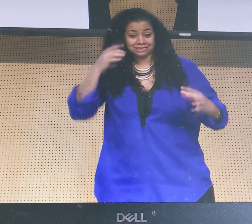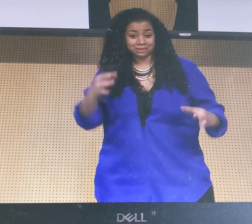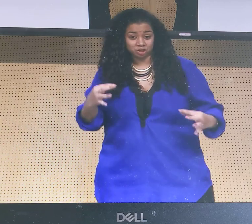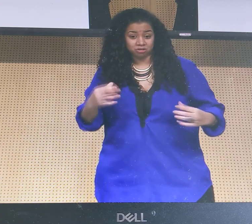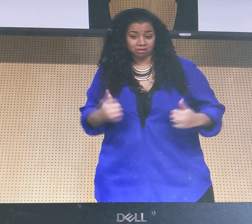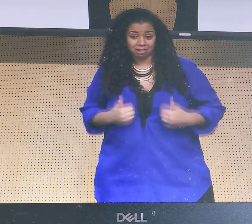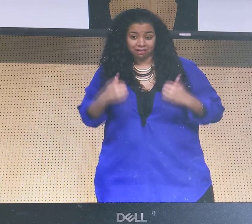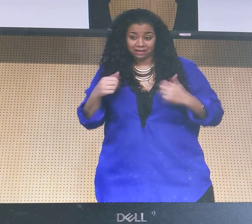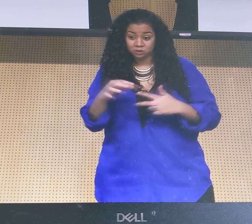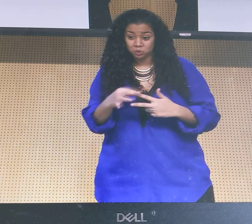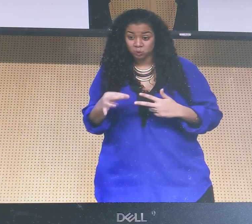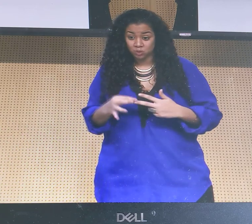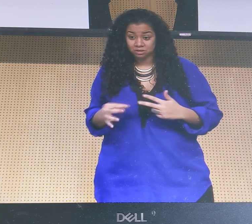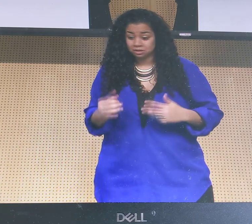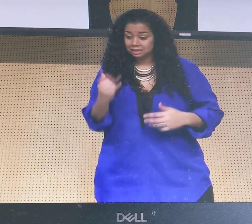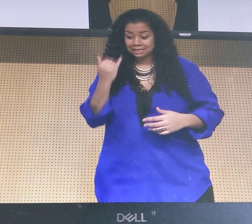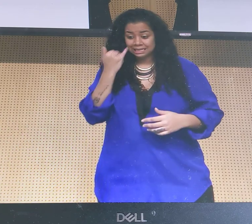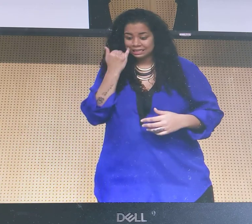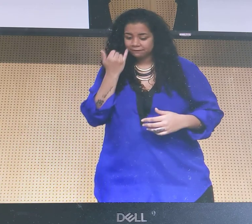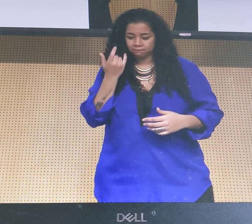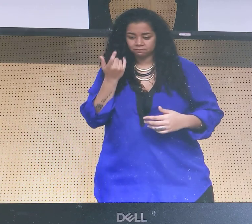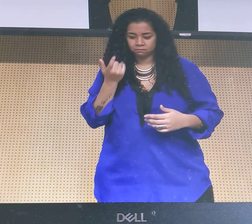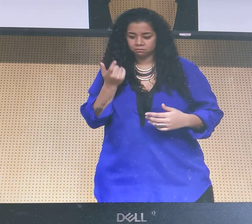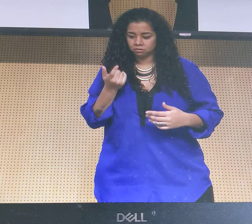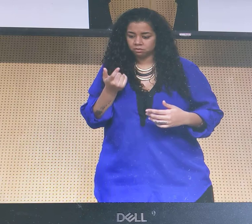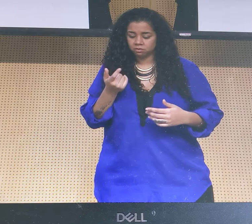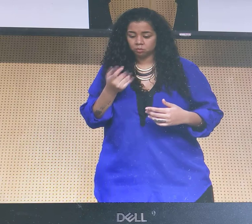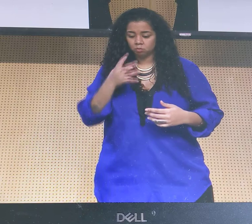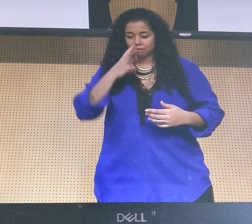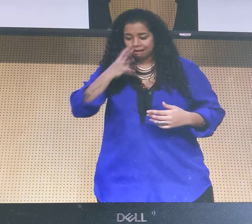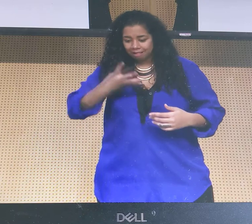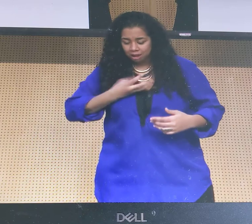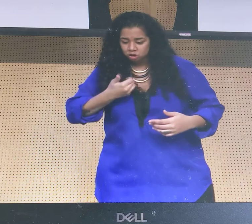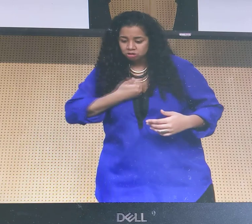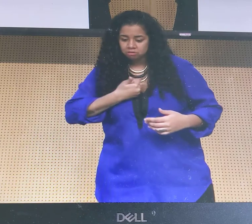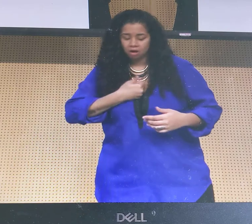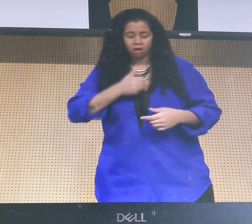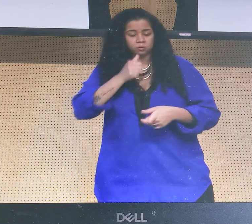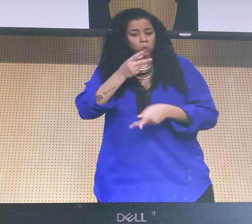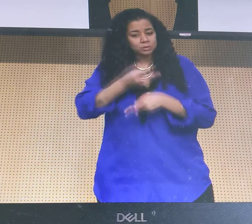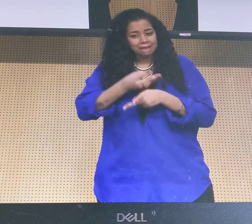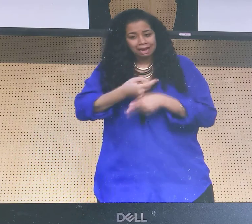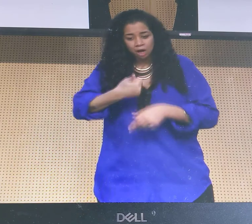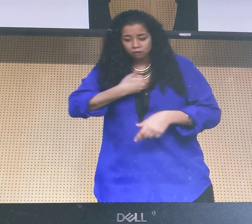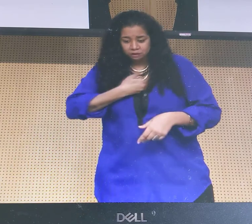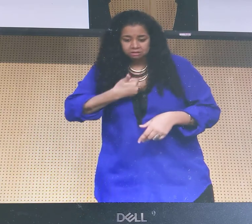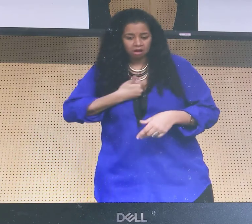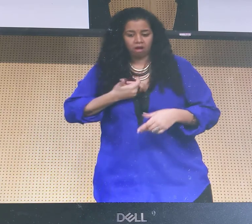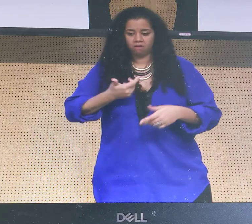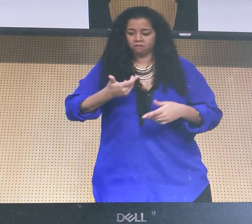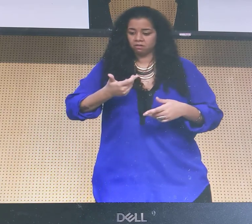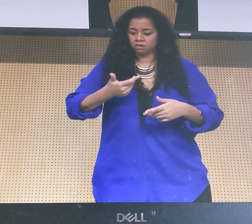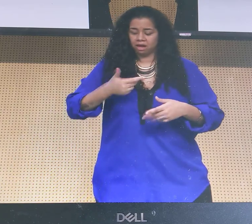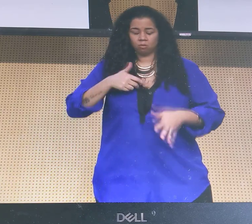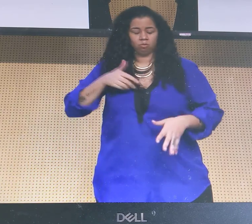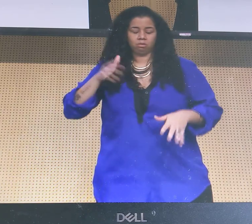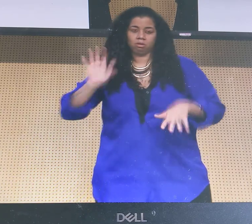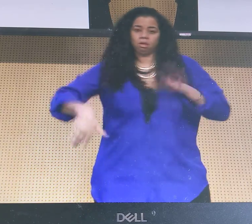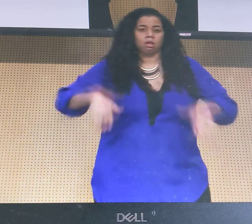life making decisions and making choices. If you ignore yourself and you don't take